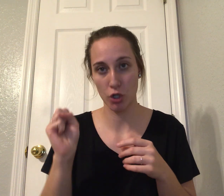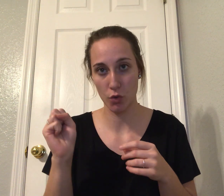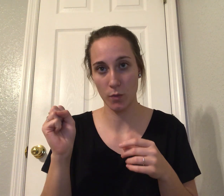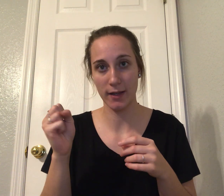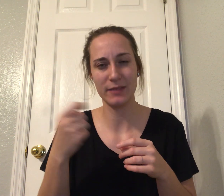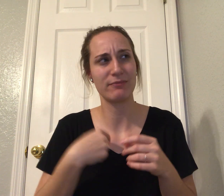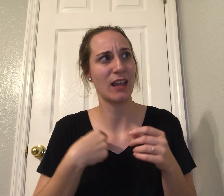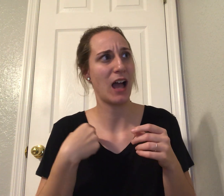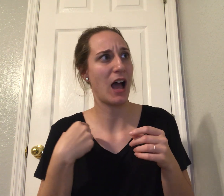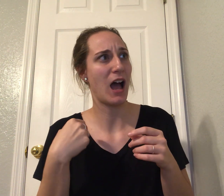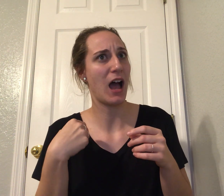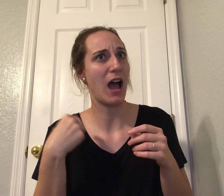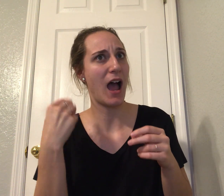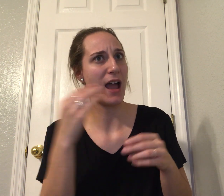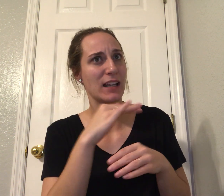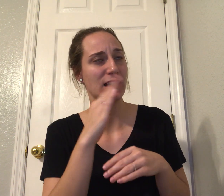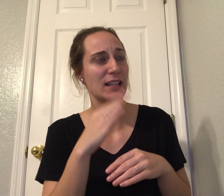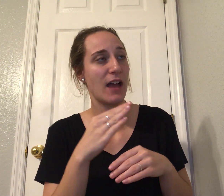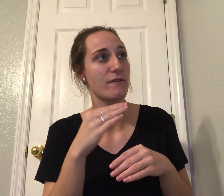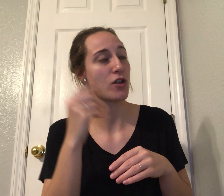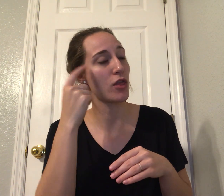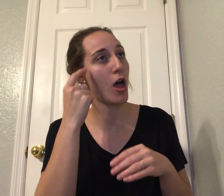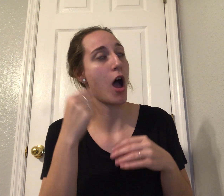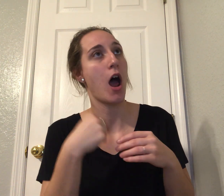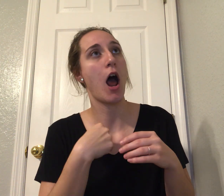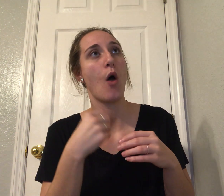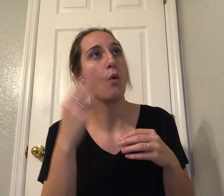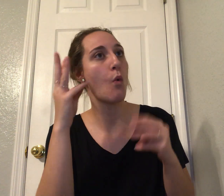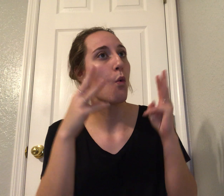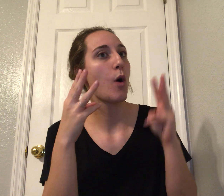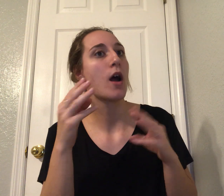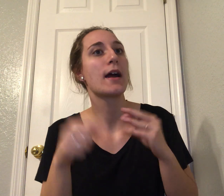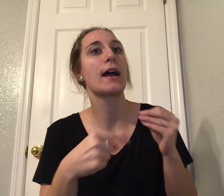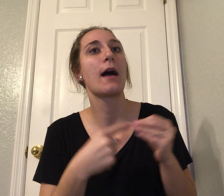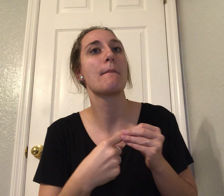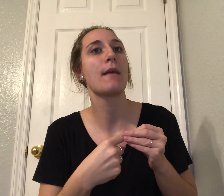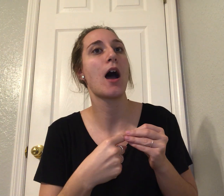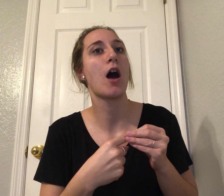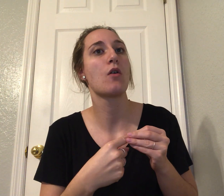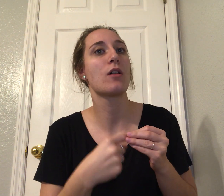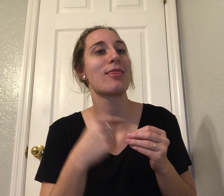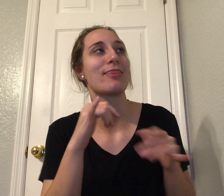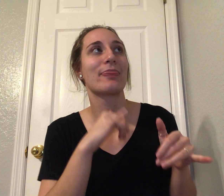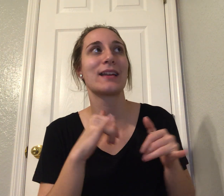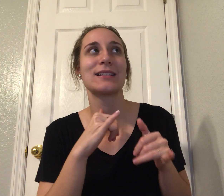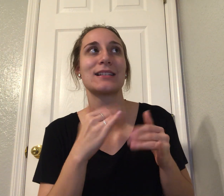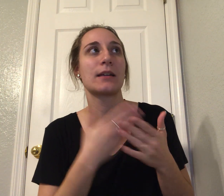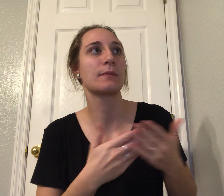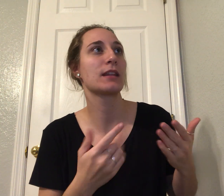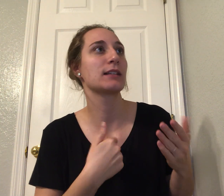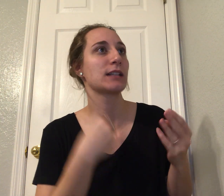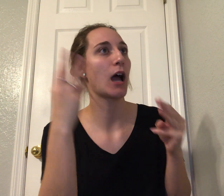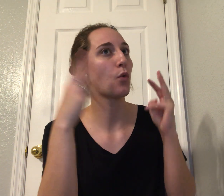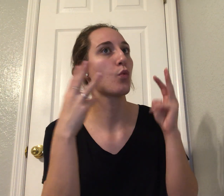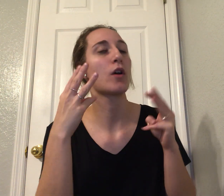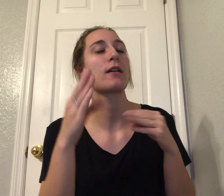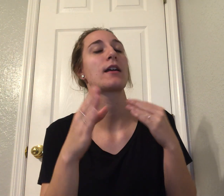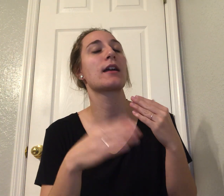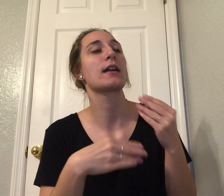I was worried when I lived in Lebanon. Balian directs the conflict resolution program at the Carter Center, started by former President Jimmy Carter,